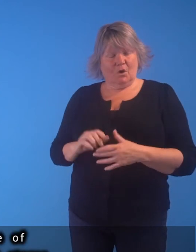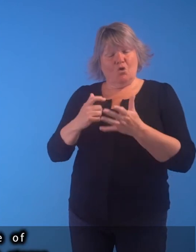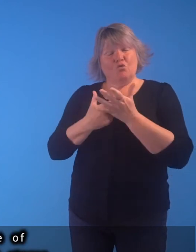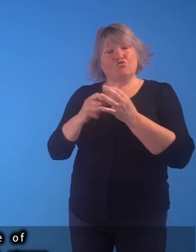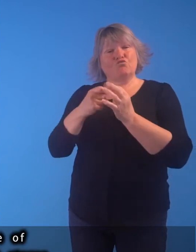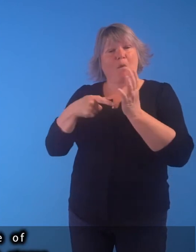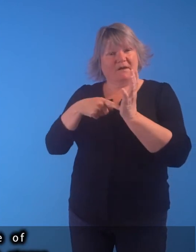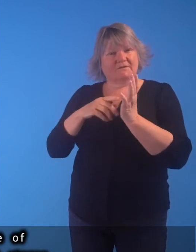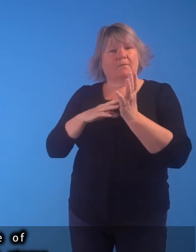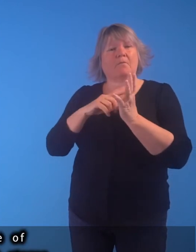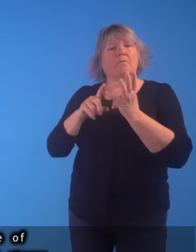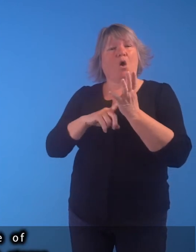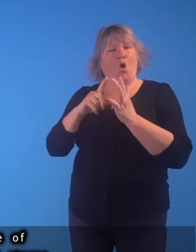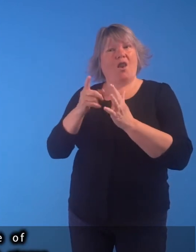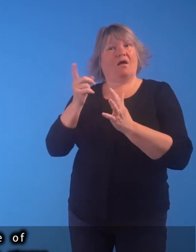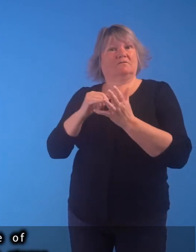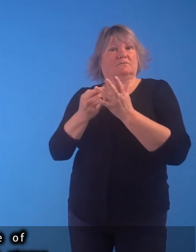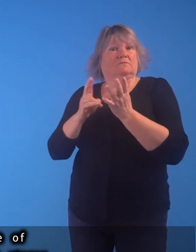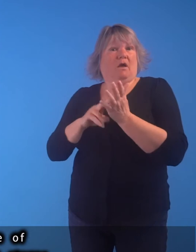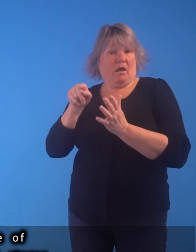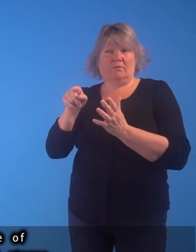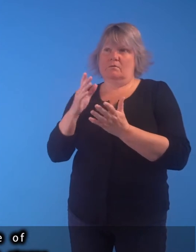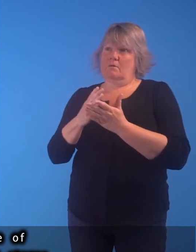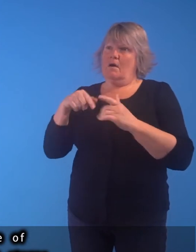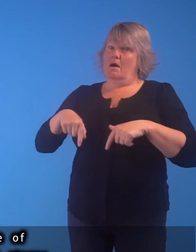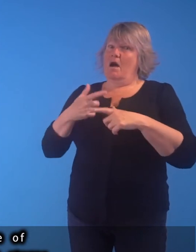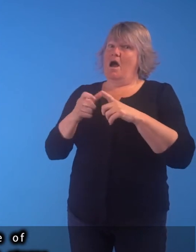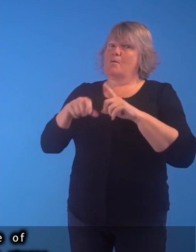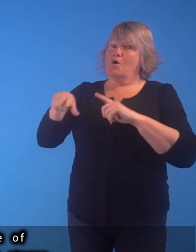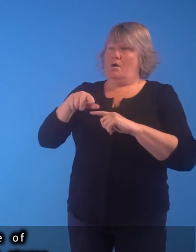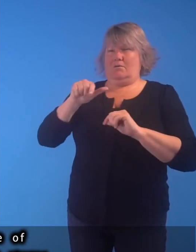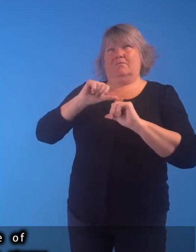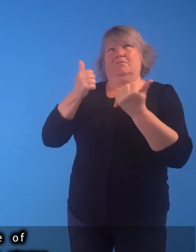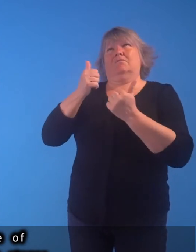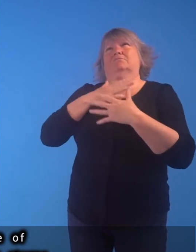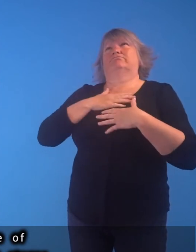Robert Mall & Son was one of Edinburgh's best-loved department stores.